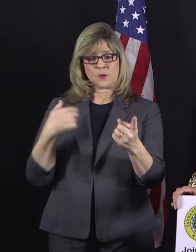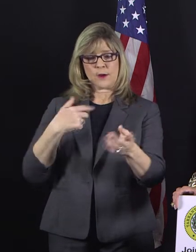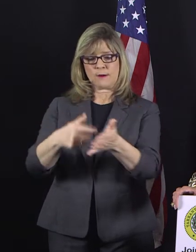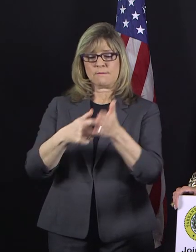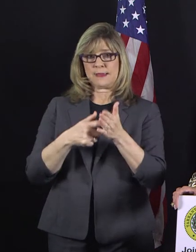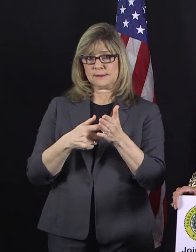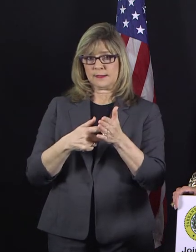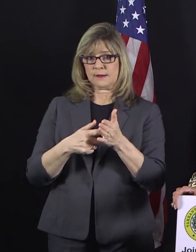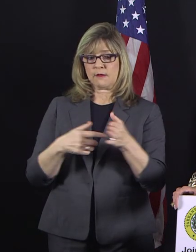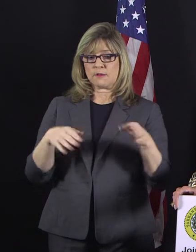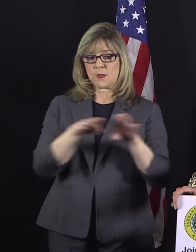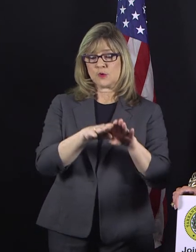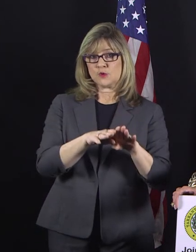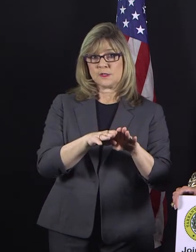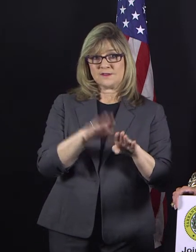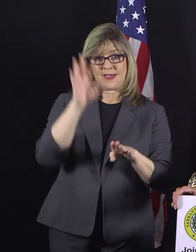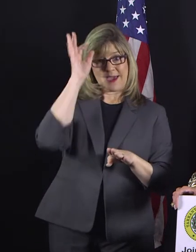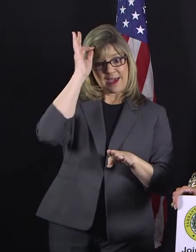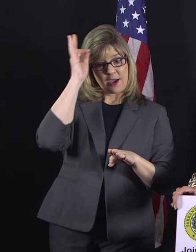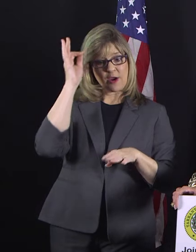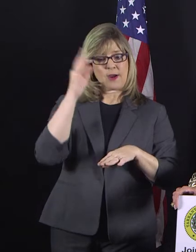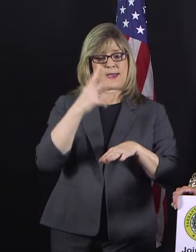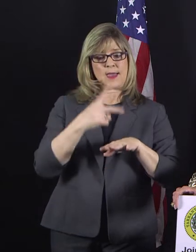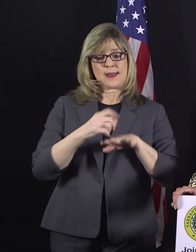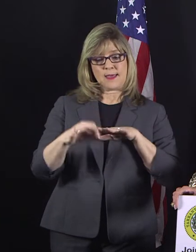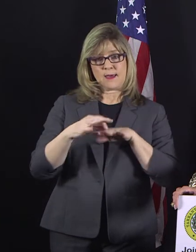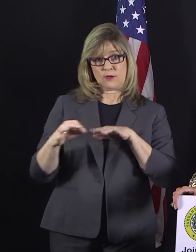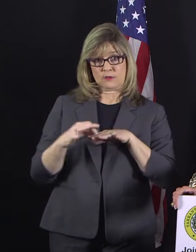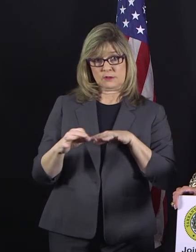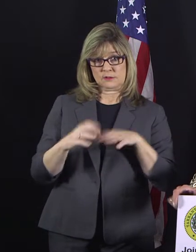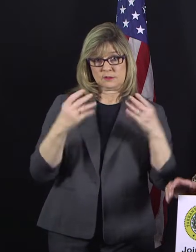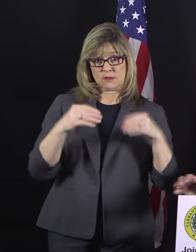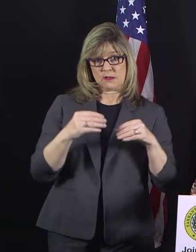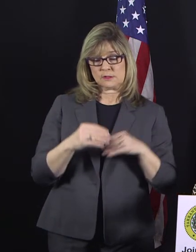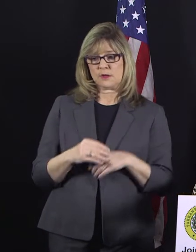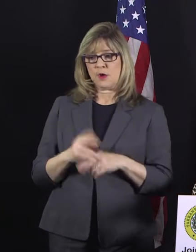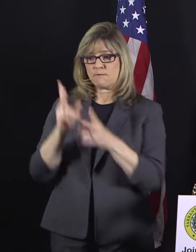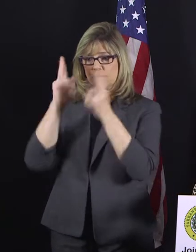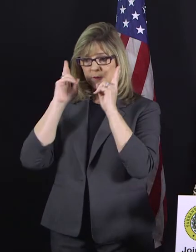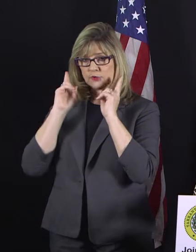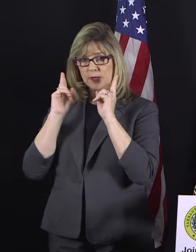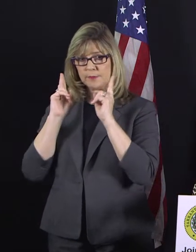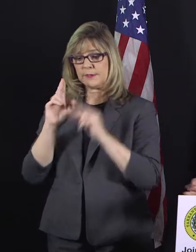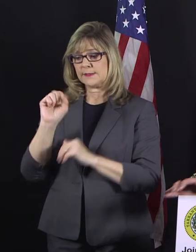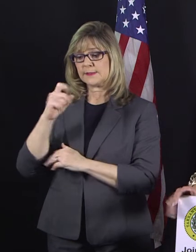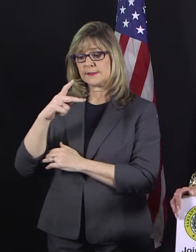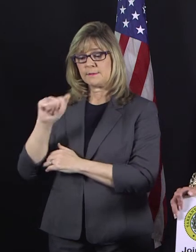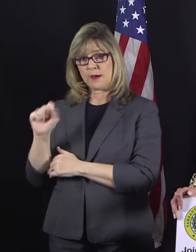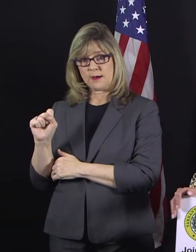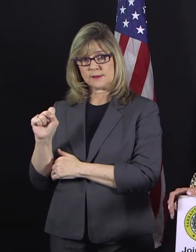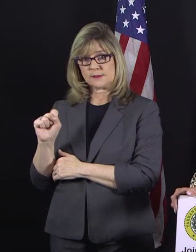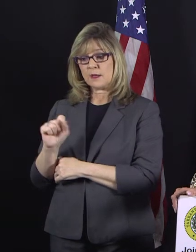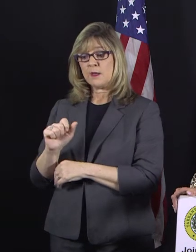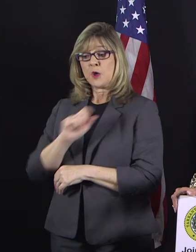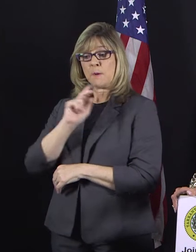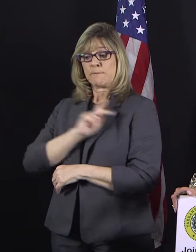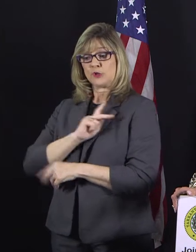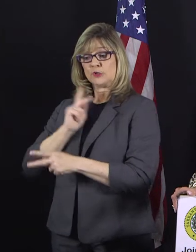the closure of hair and nail salons, barbershops, spas, personal care businesses,